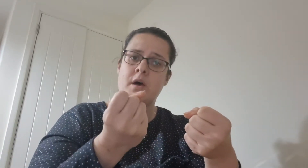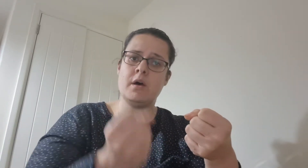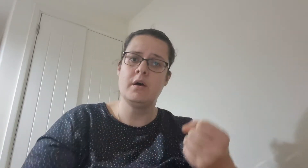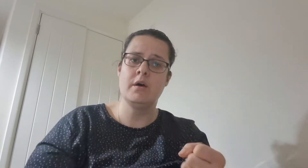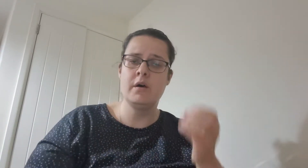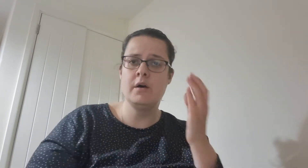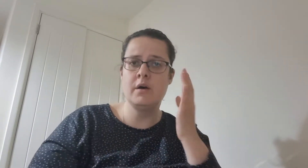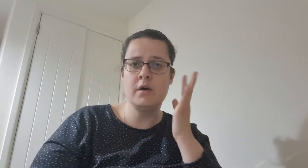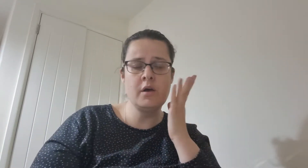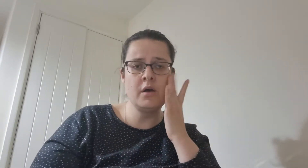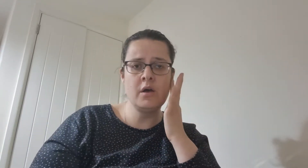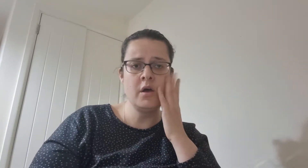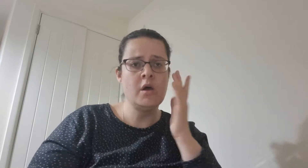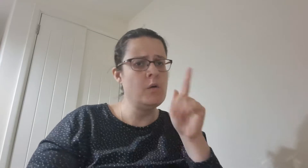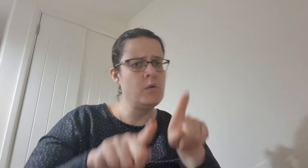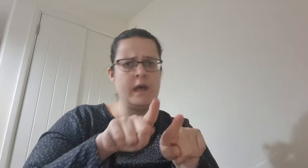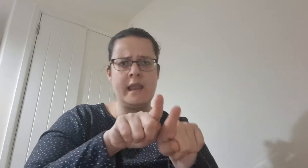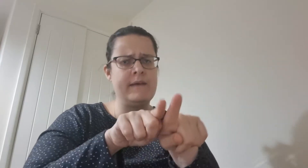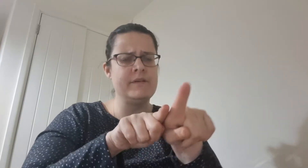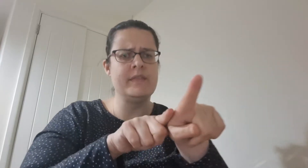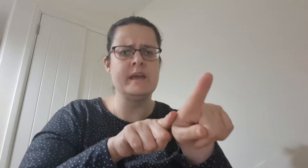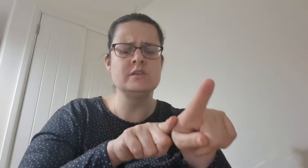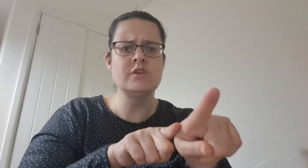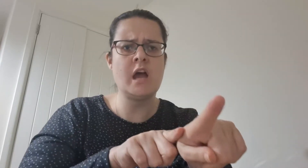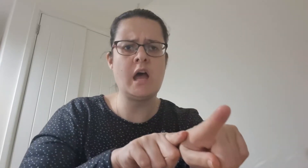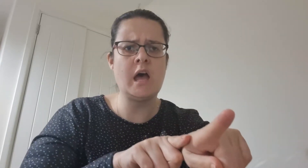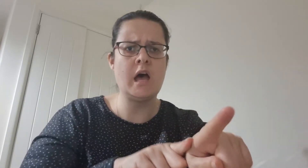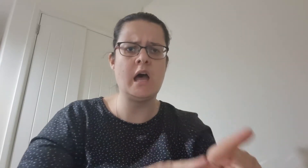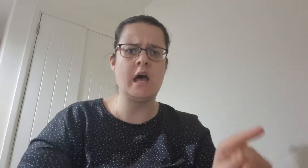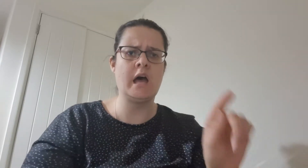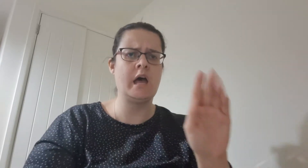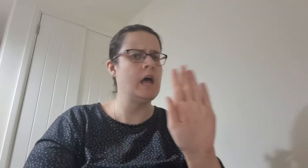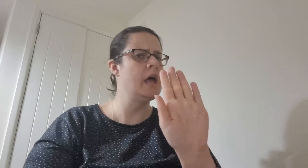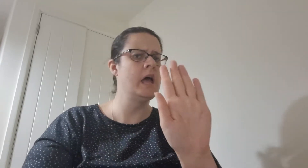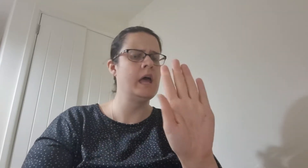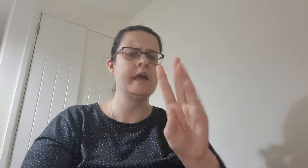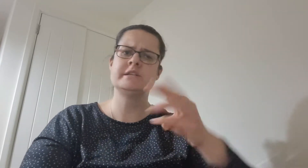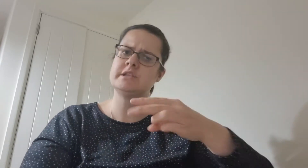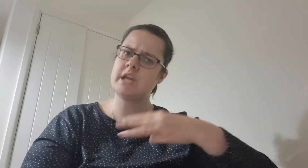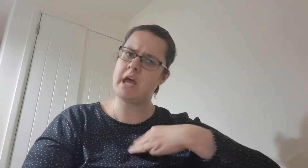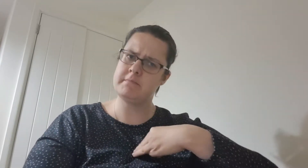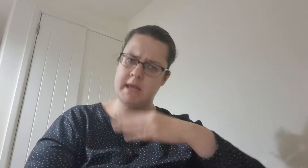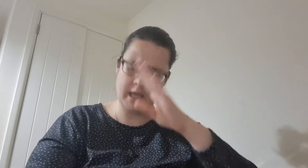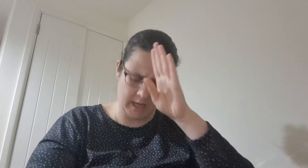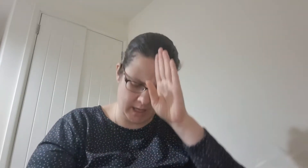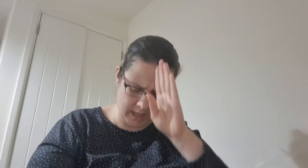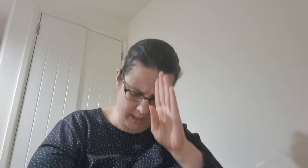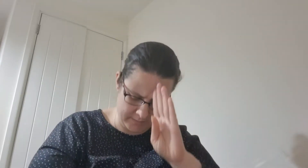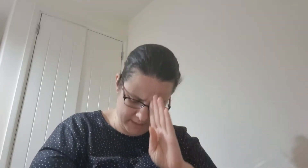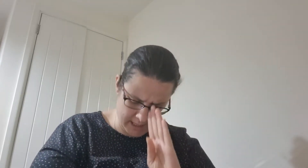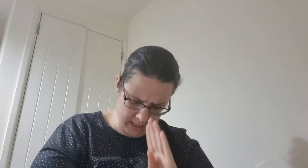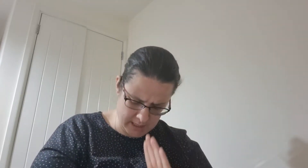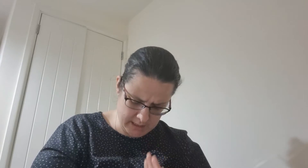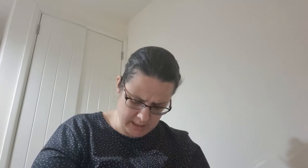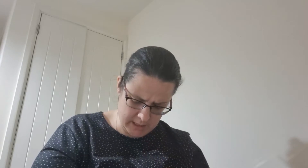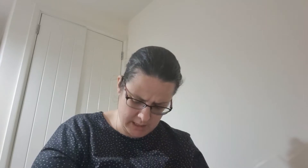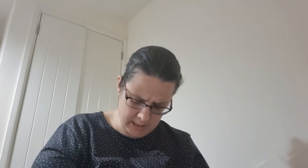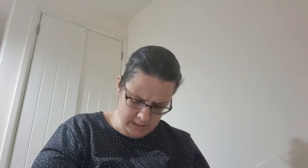Whenever they try to shut me or cut me down